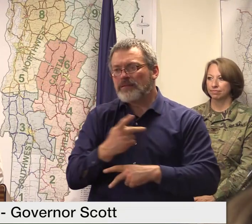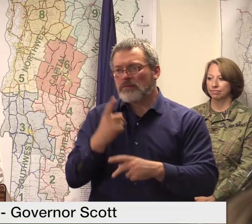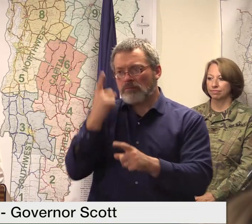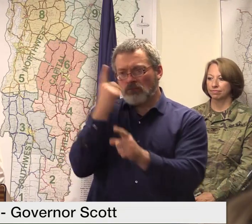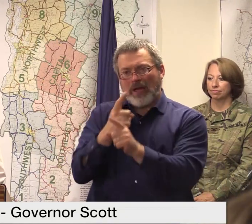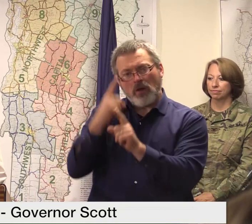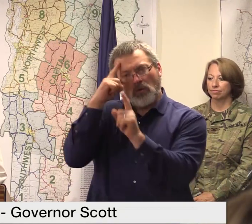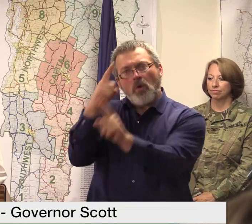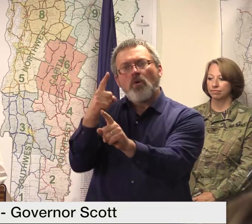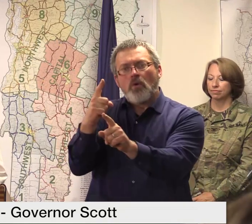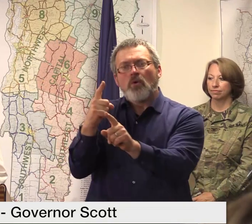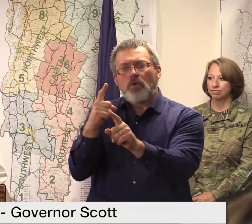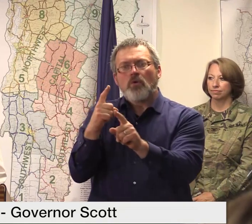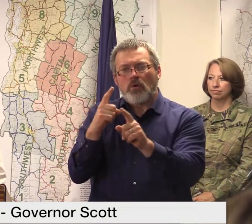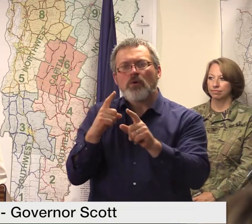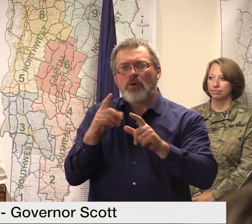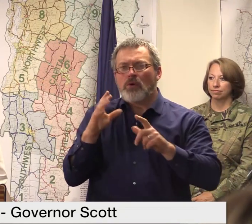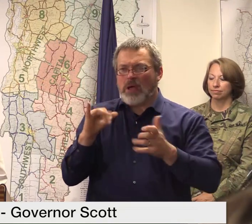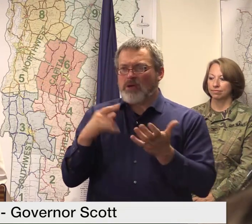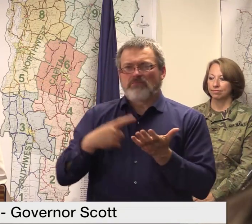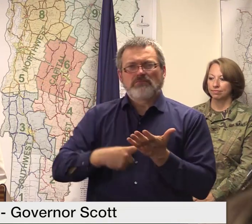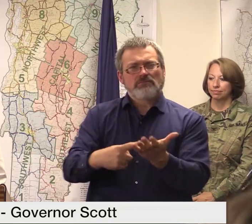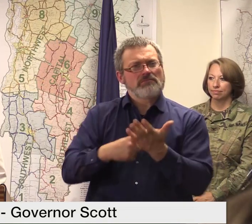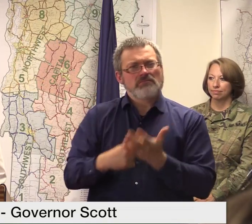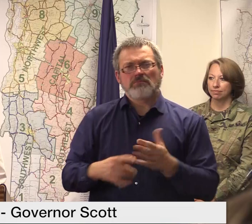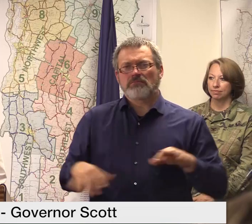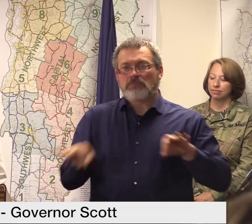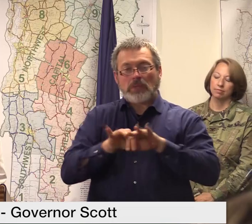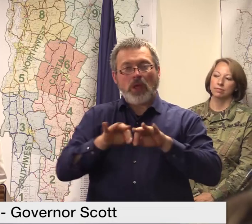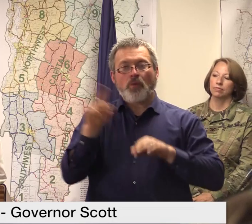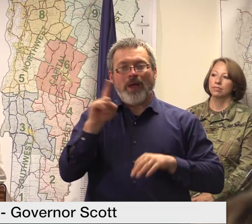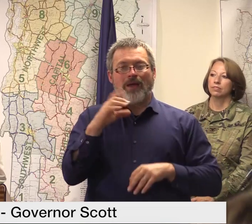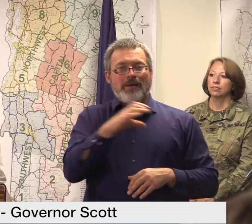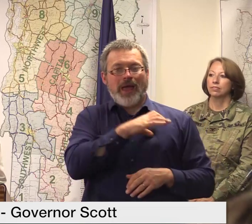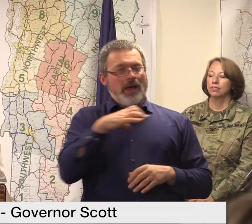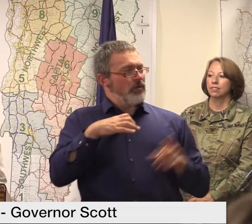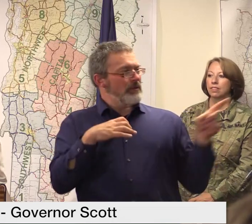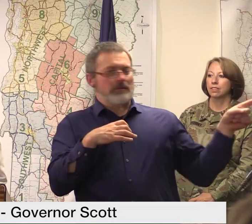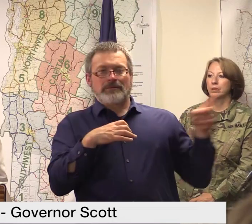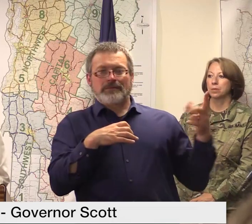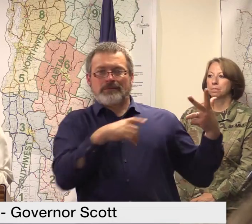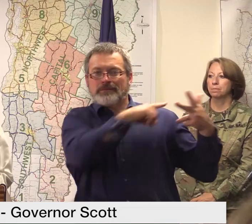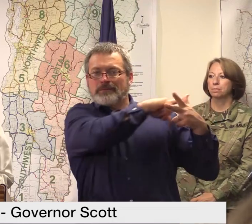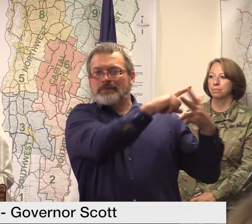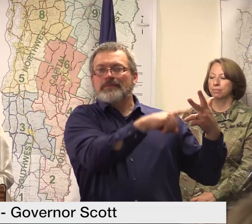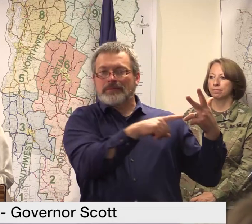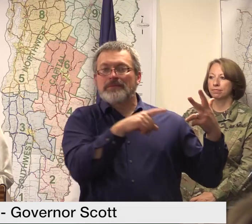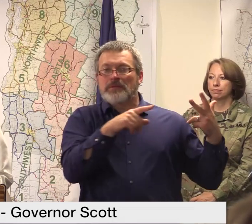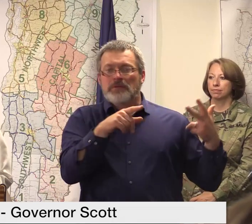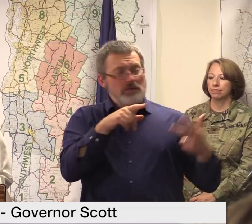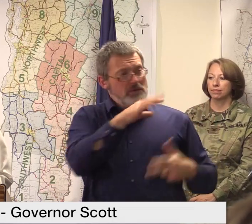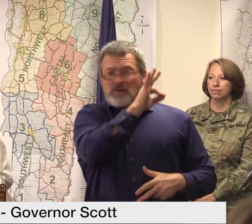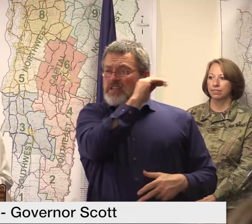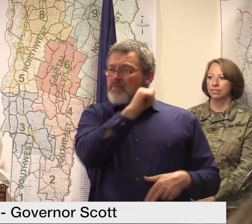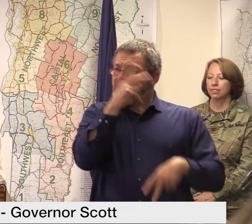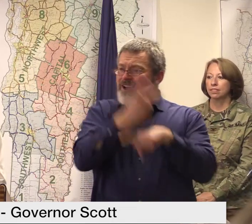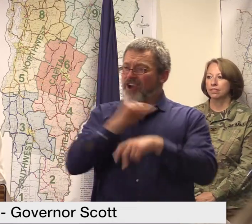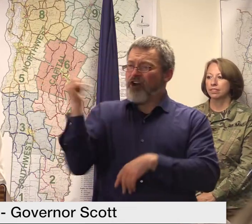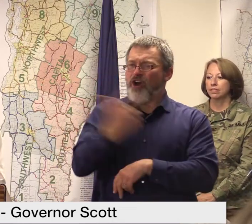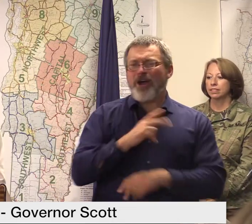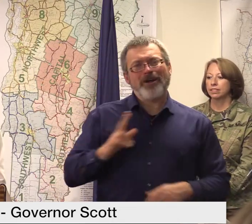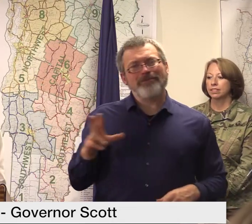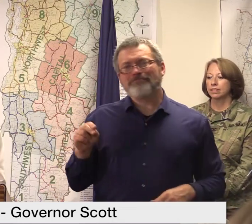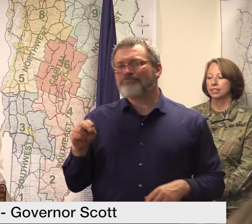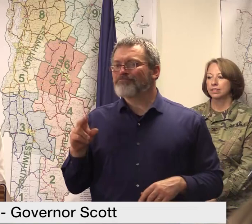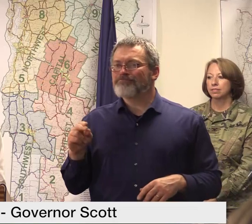have these discussions with our congressional delegation because FEMA is not going to be able to take care of this we're not going to be able to take care of this on